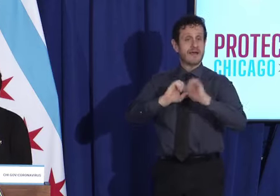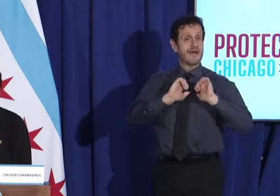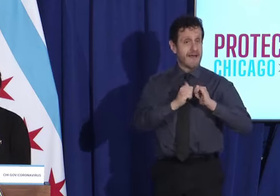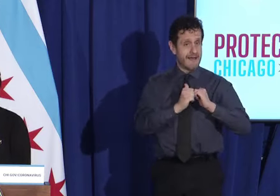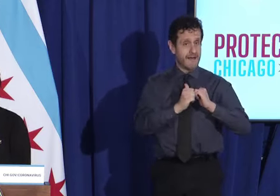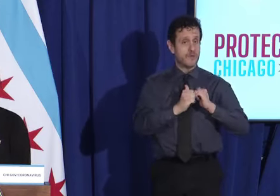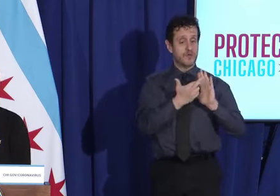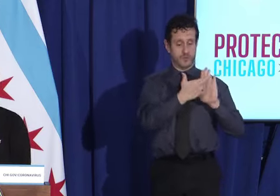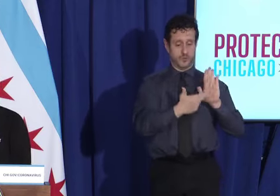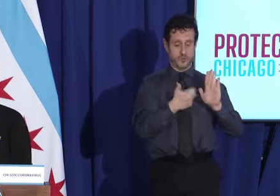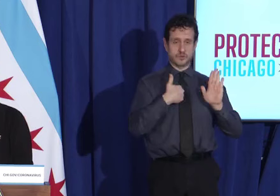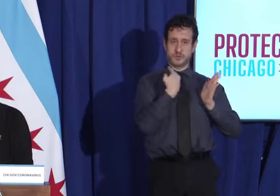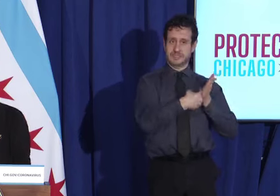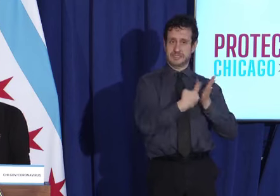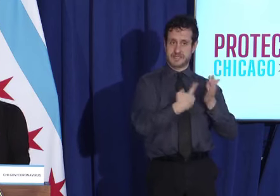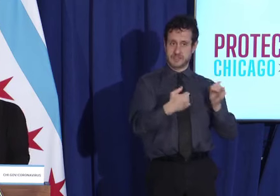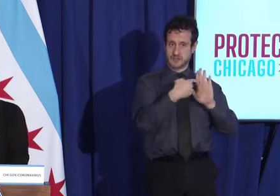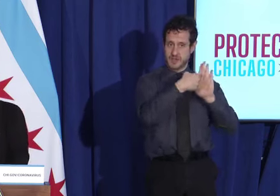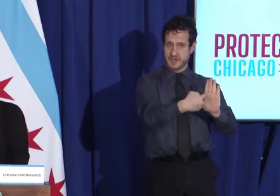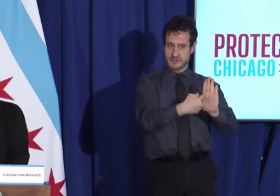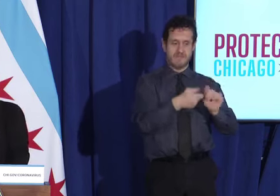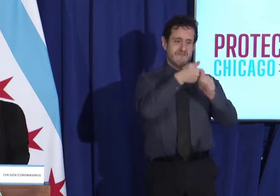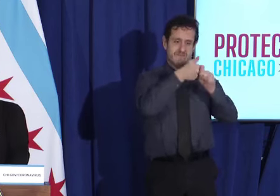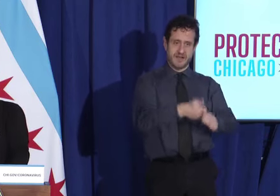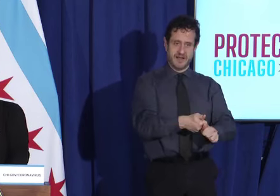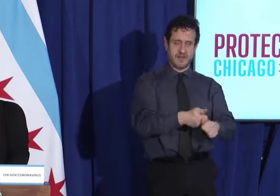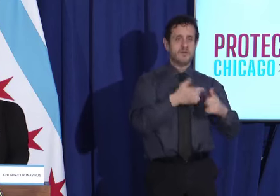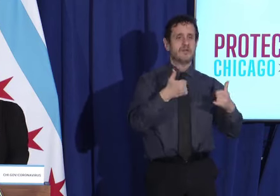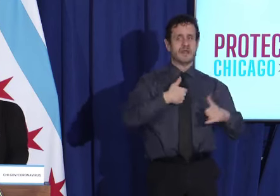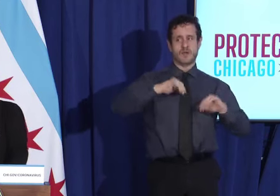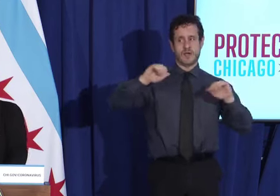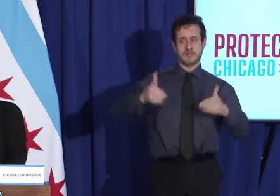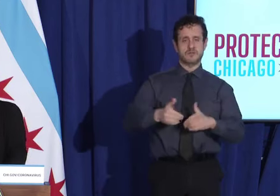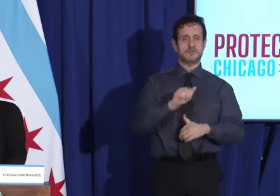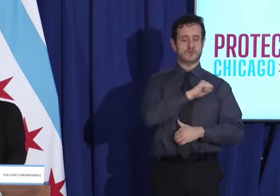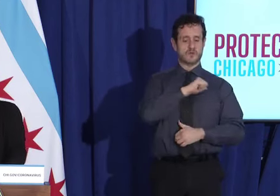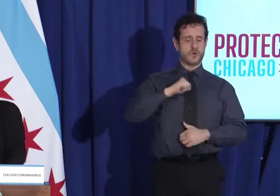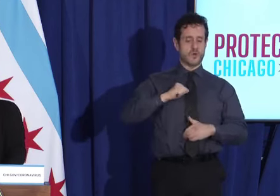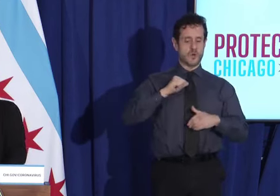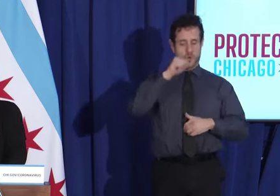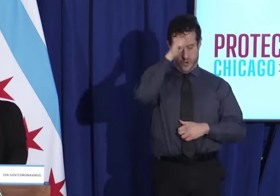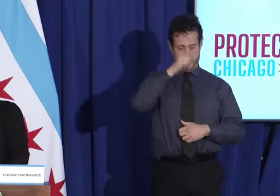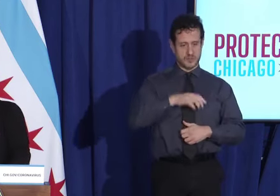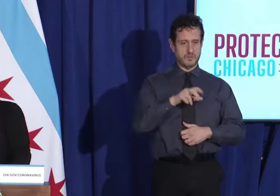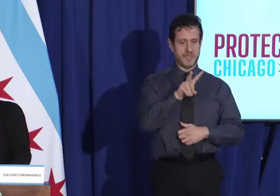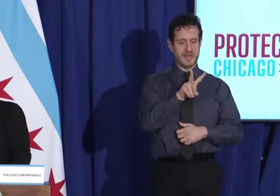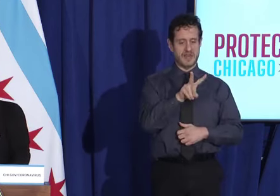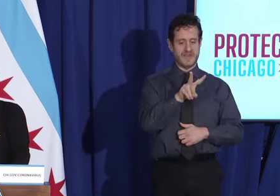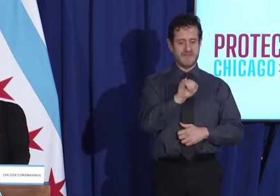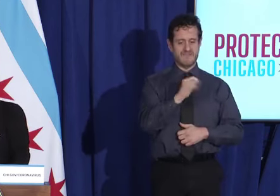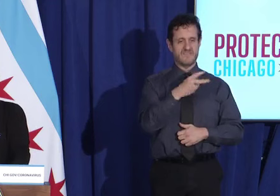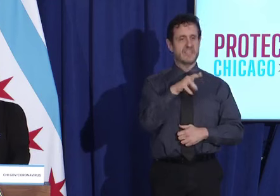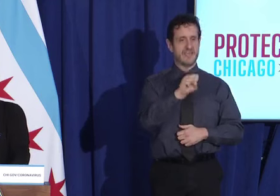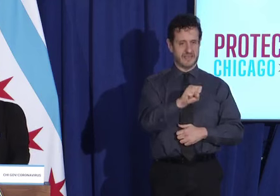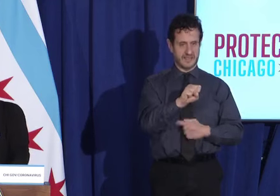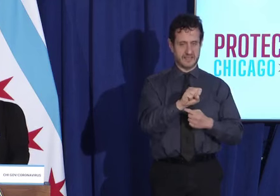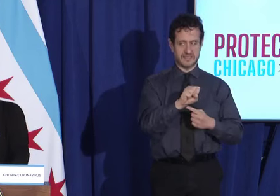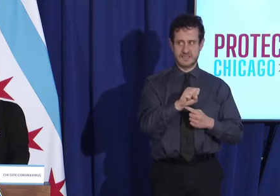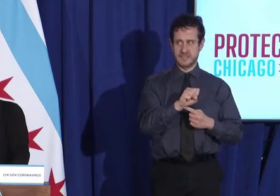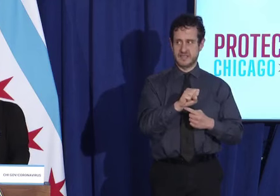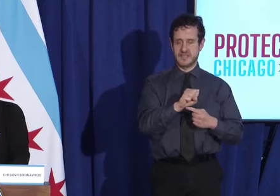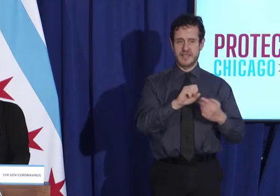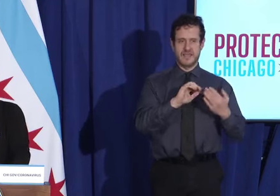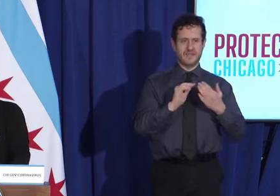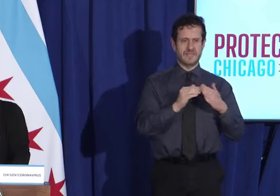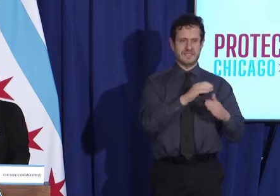about today. And now I want to introduce Alderman Villegas, the city council's floor leader